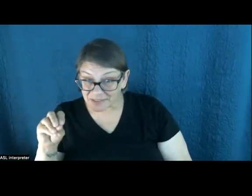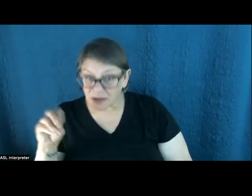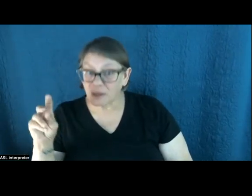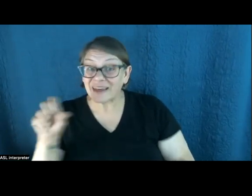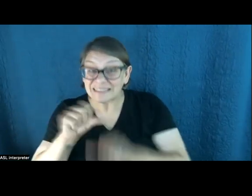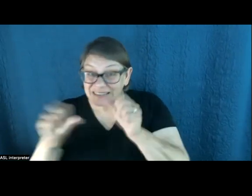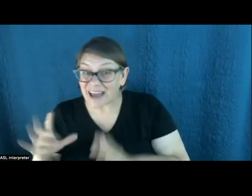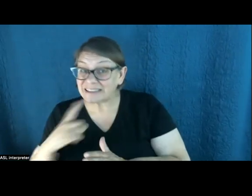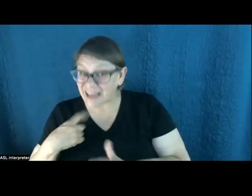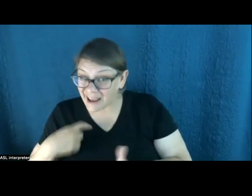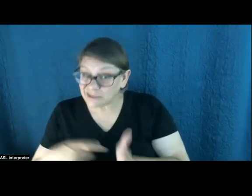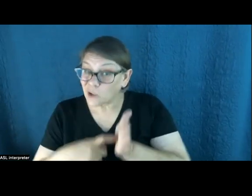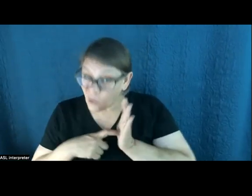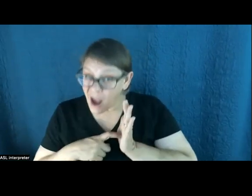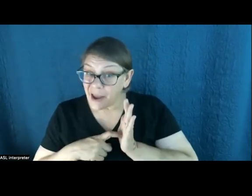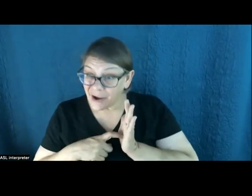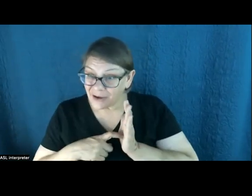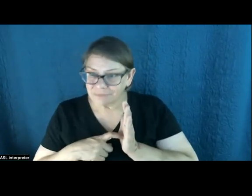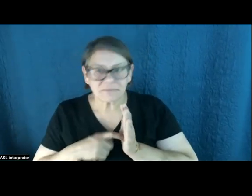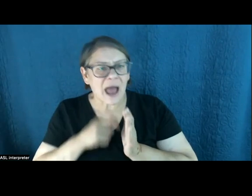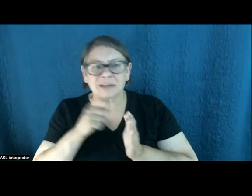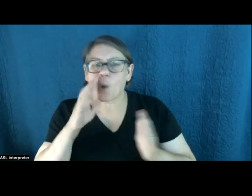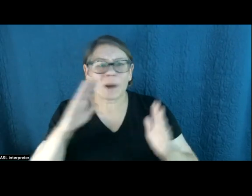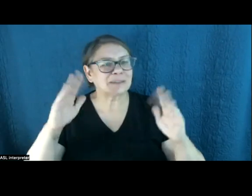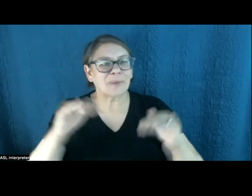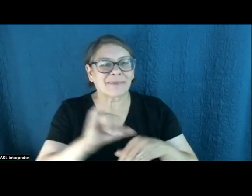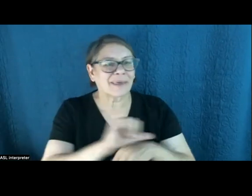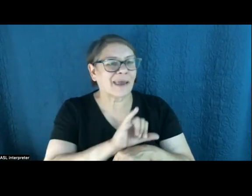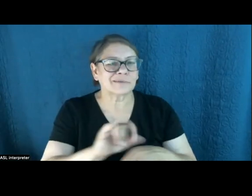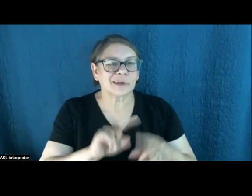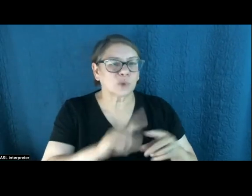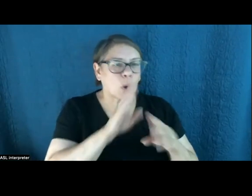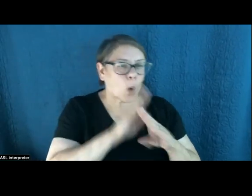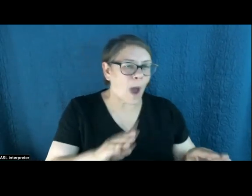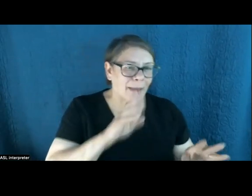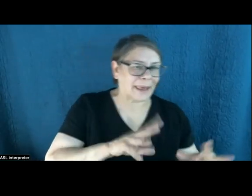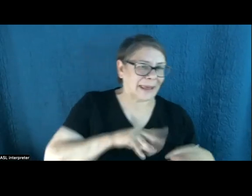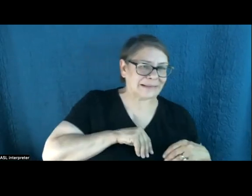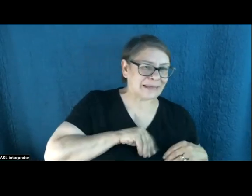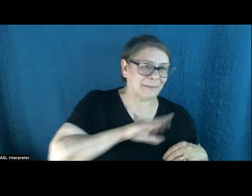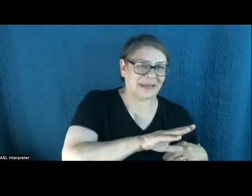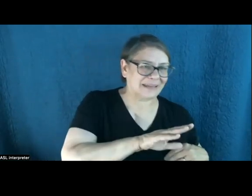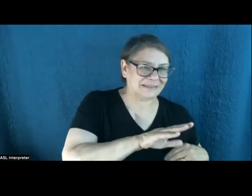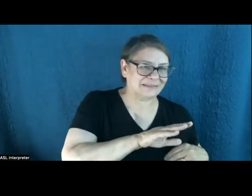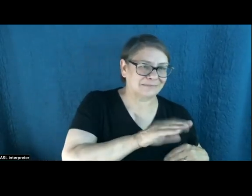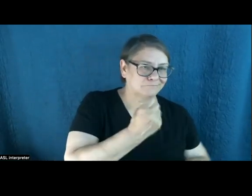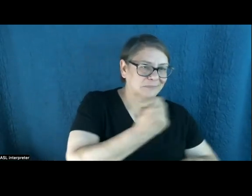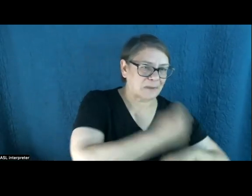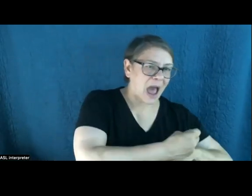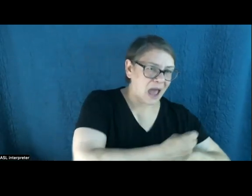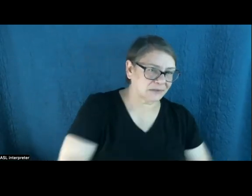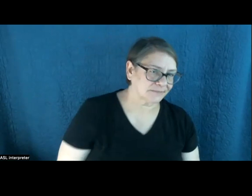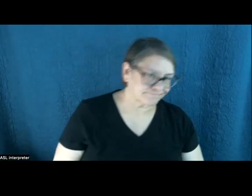worst consequences of climate change, I don't expect the industry to quietly accept its own demise, close quote.